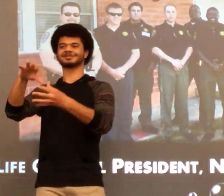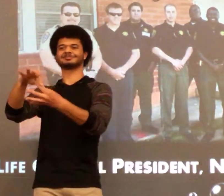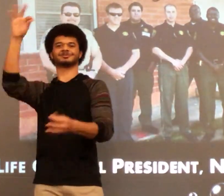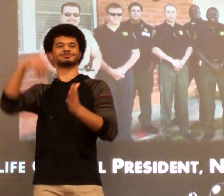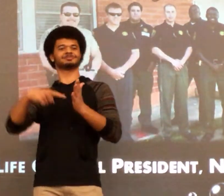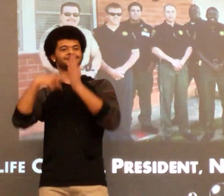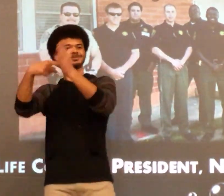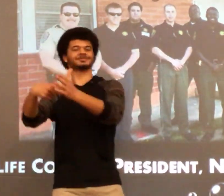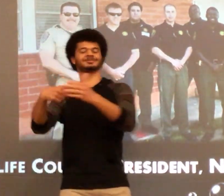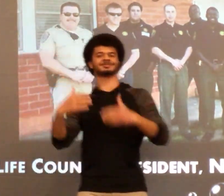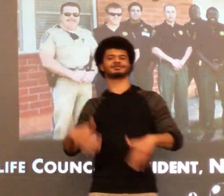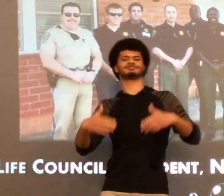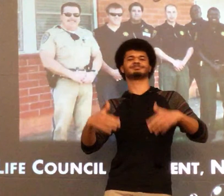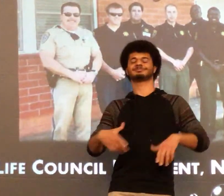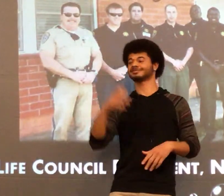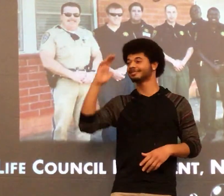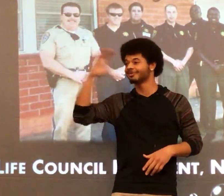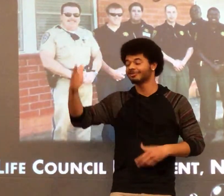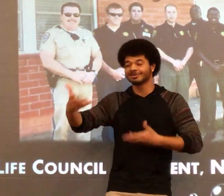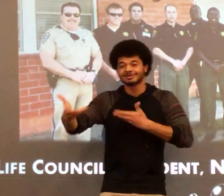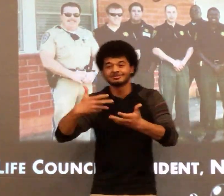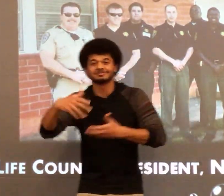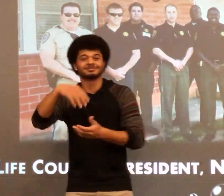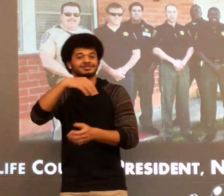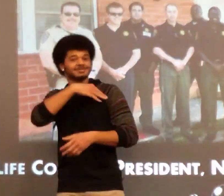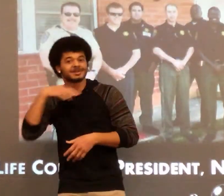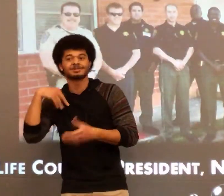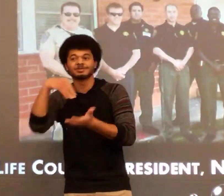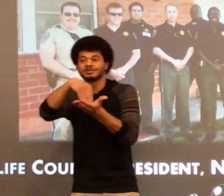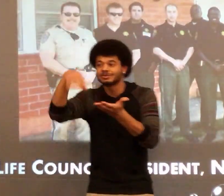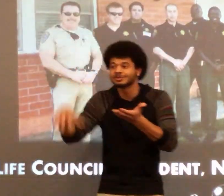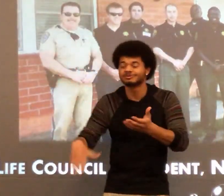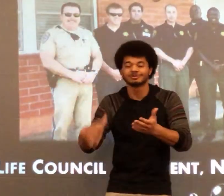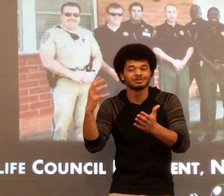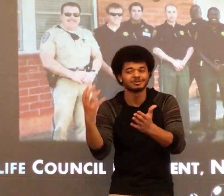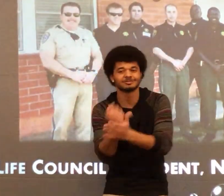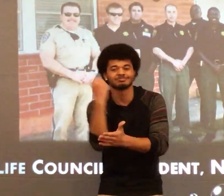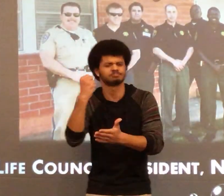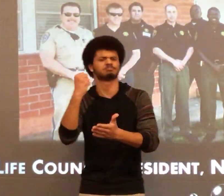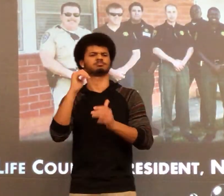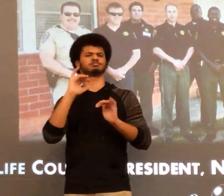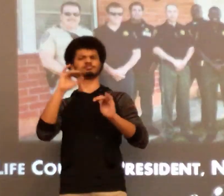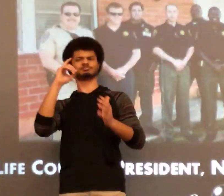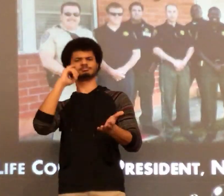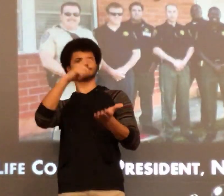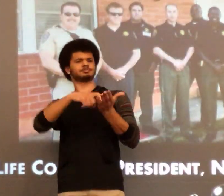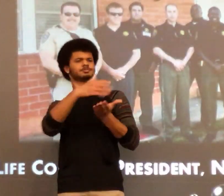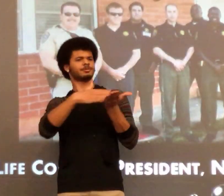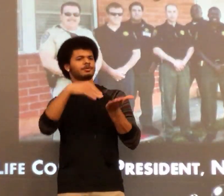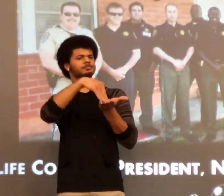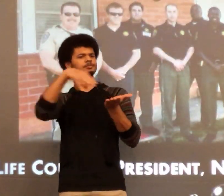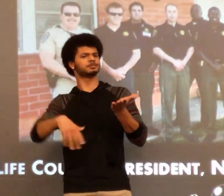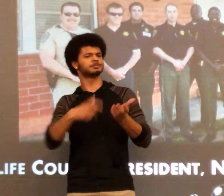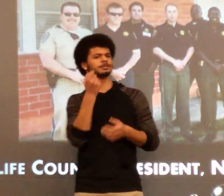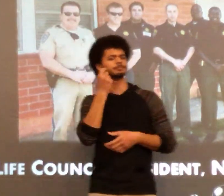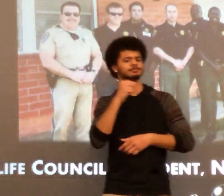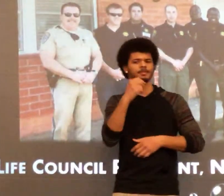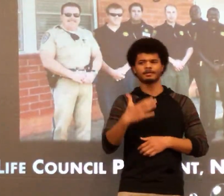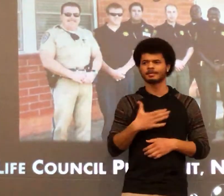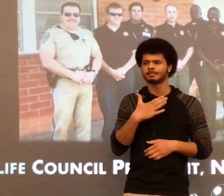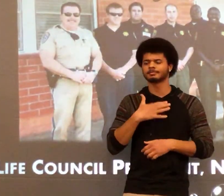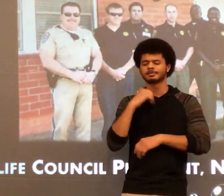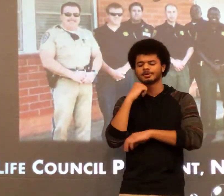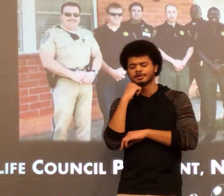Because he would have that positive spirit and that positive energy. Say hello to the staff and the students and have that time with him.